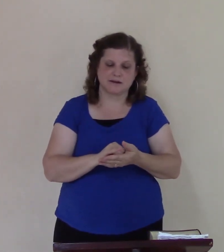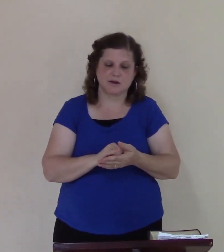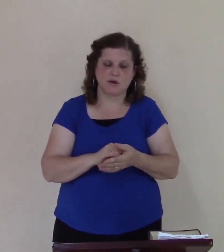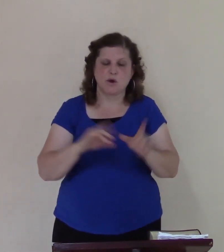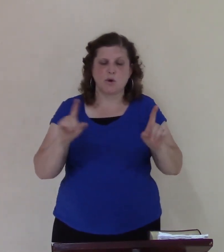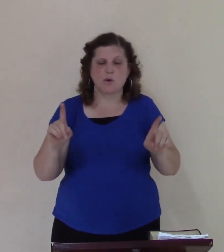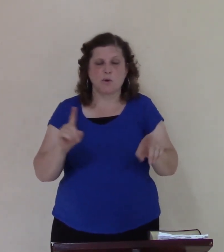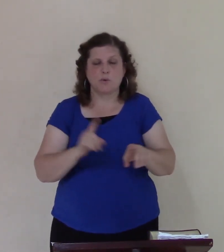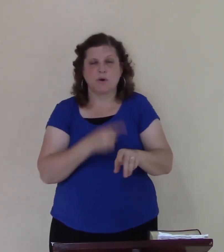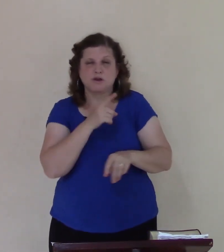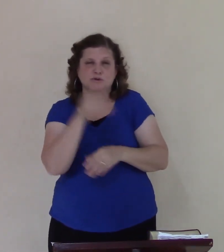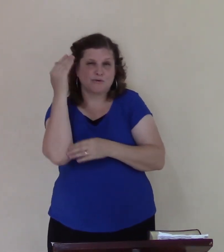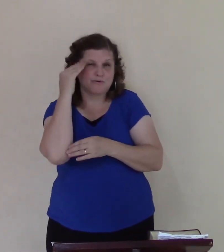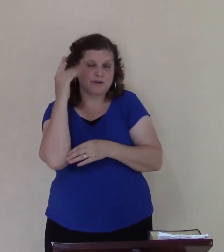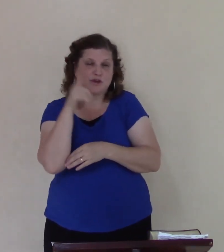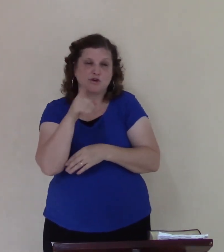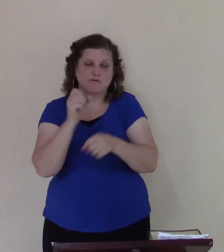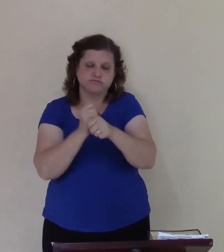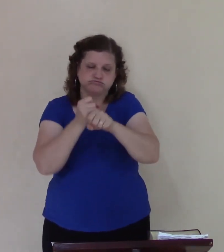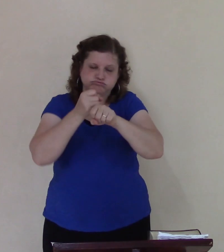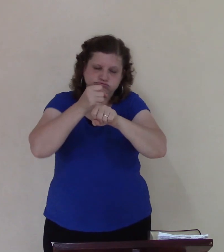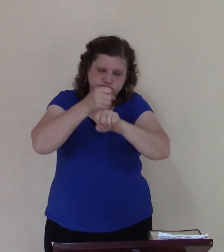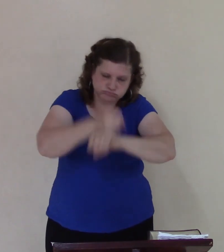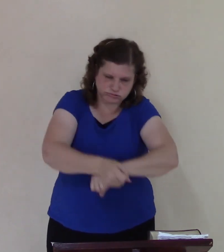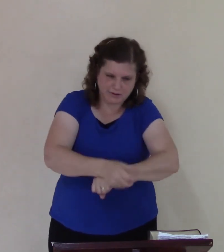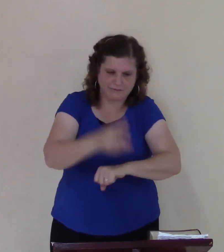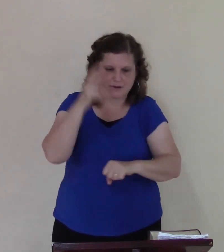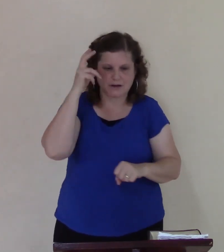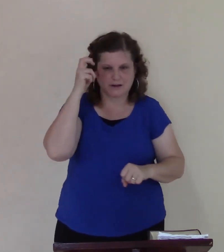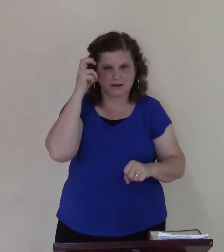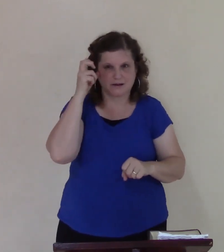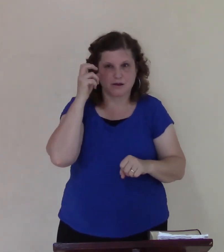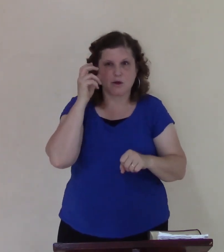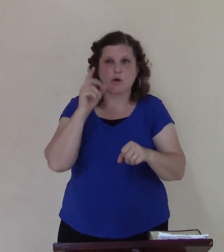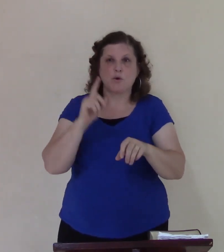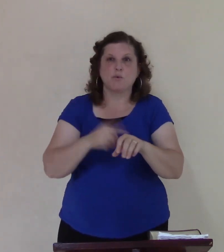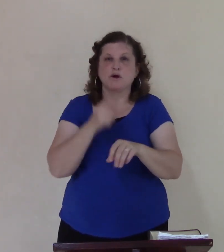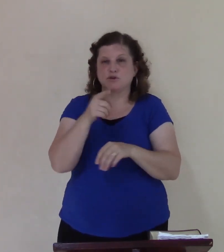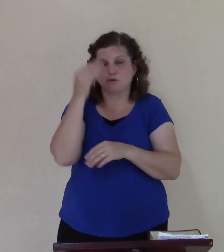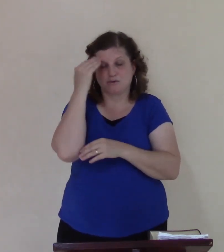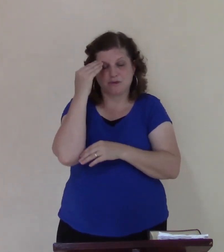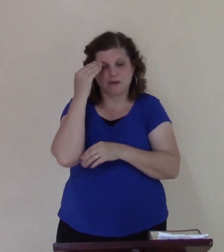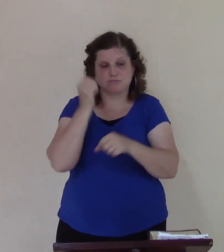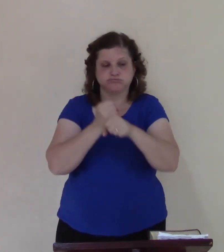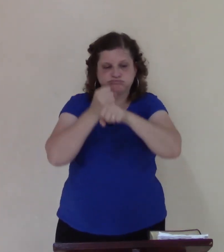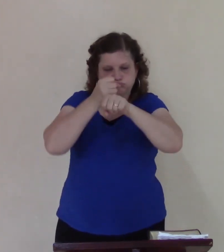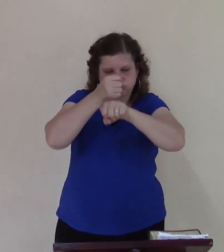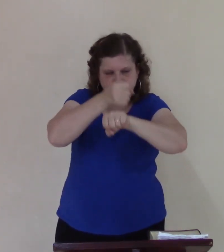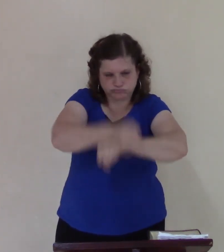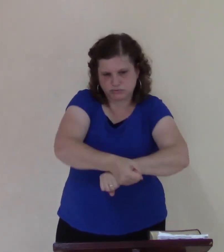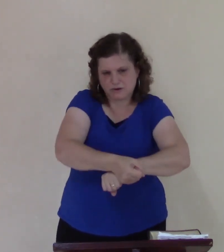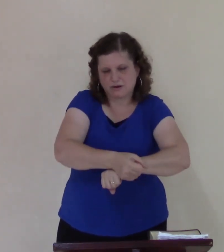just when you think you've gotten over that thing called anger something happens and you're right back there